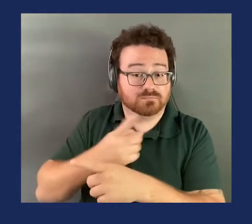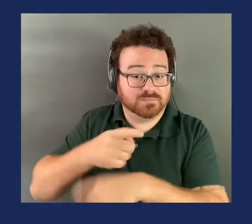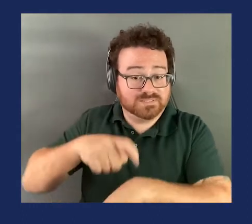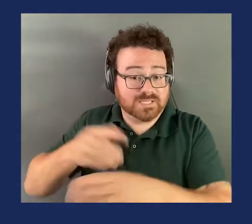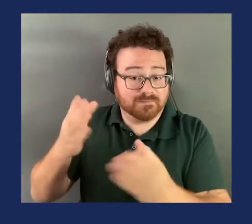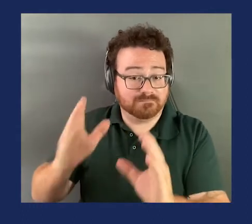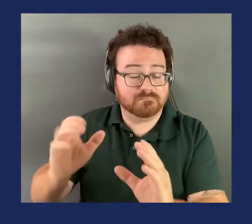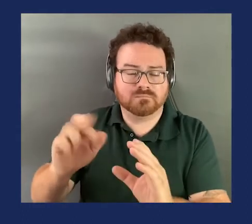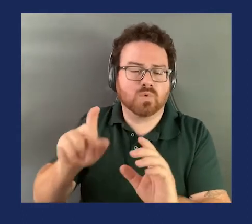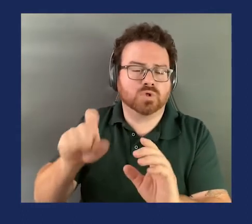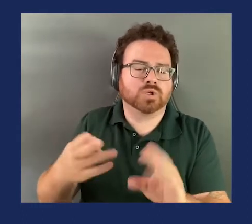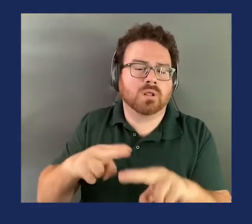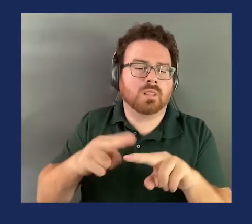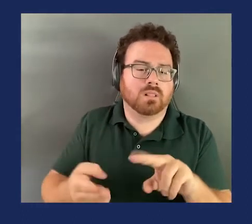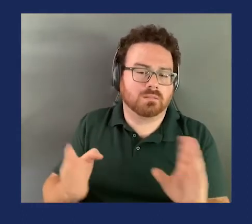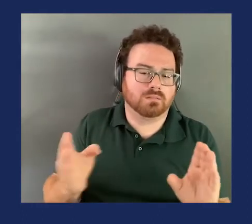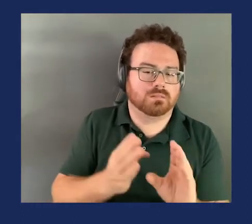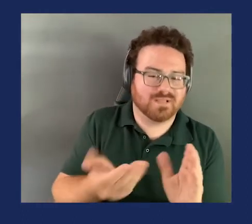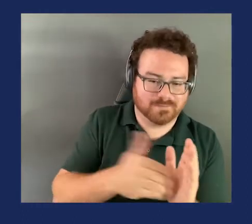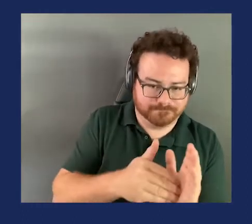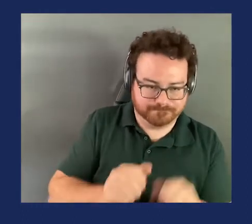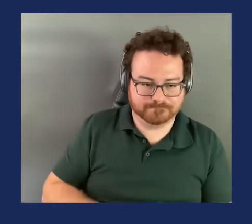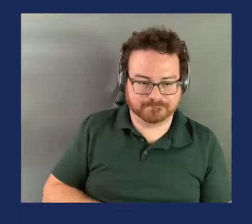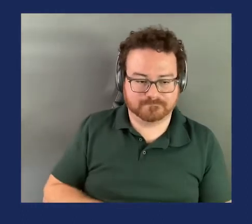Thank you. Is there a second for the amendment?